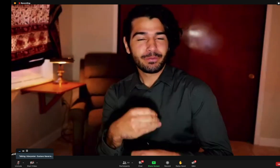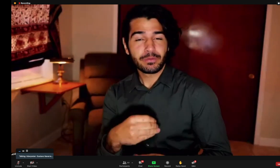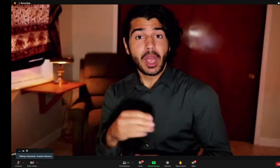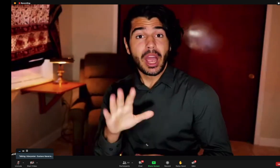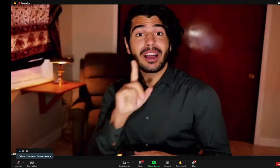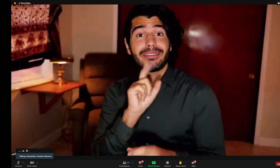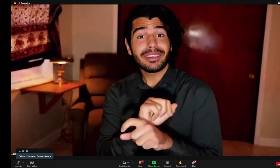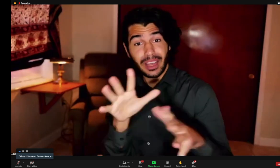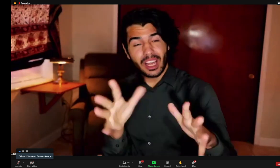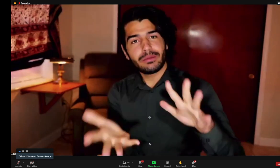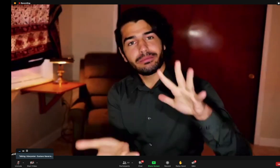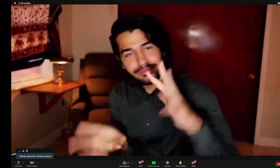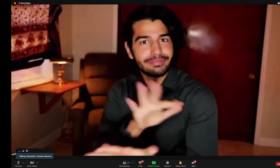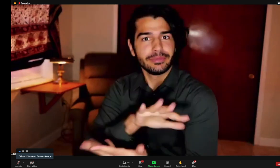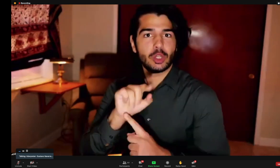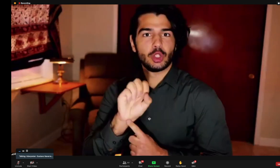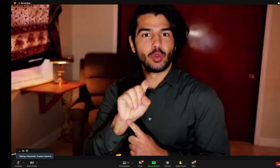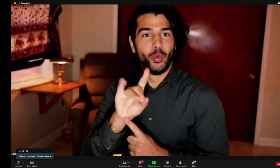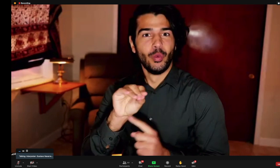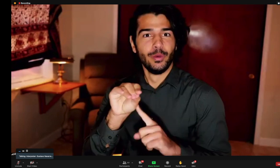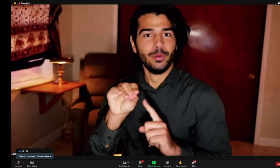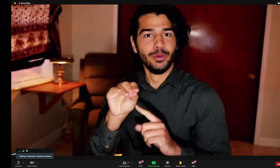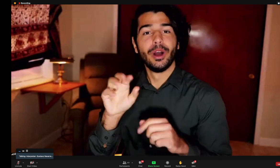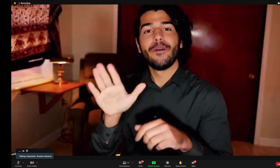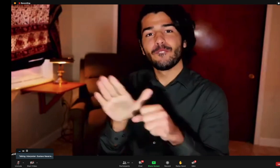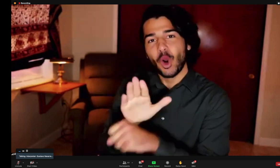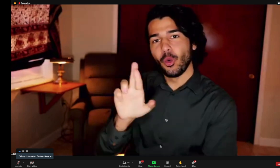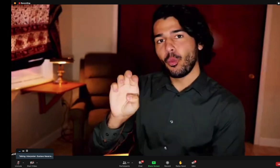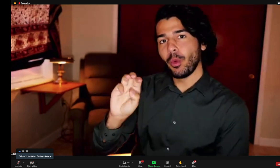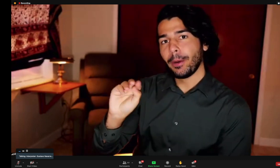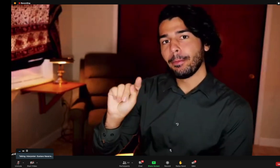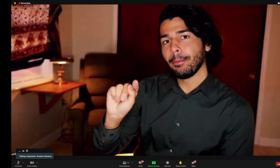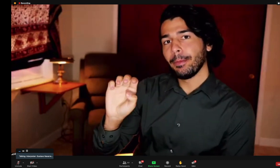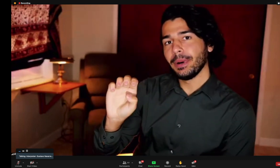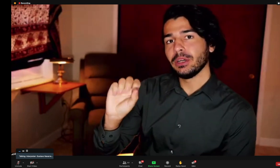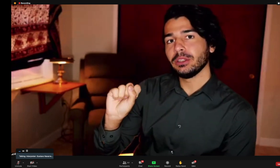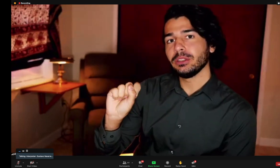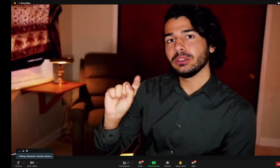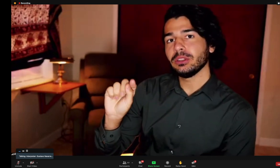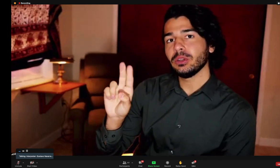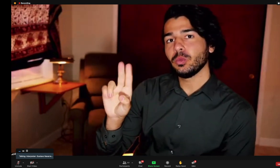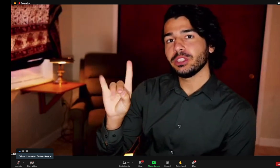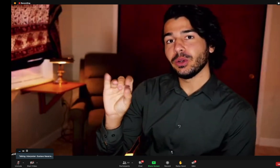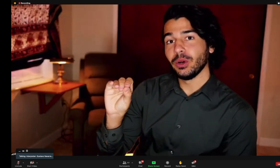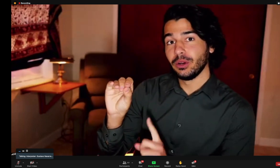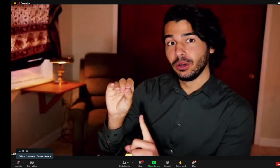Everyone went home, and I was able to work there by myself to turn it into a fully remote studio.